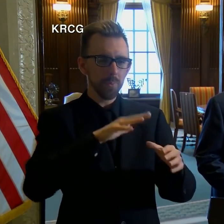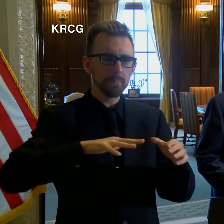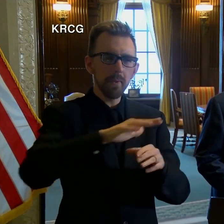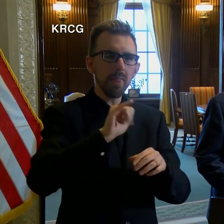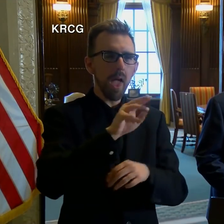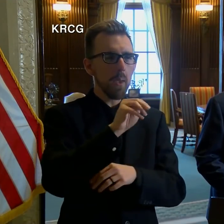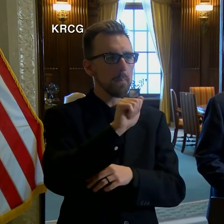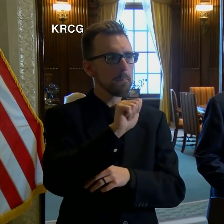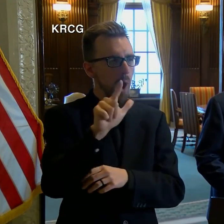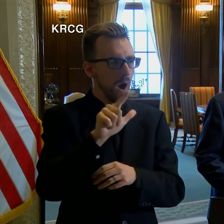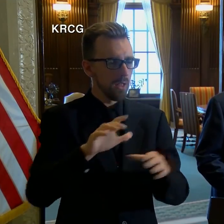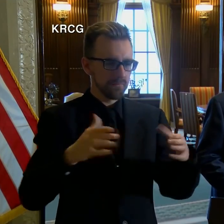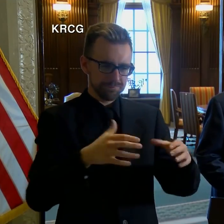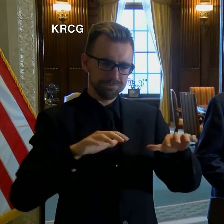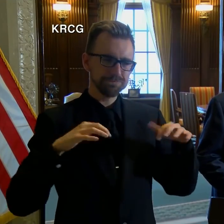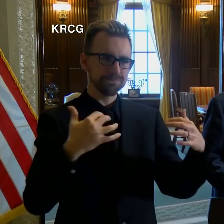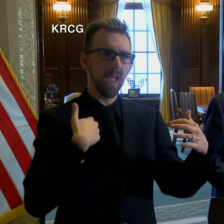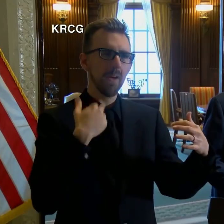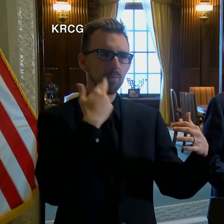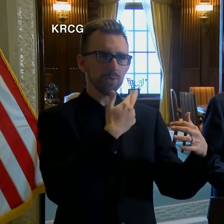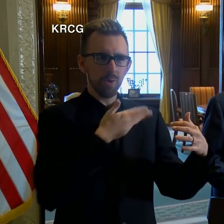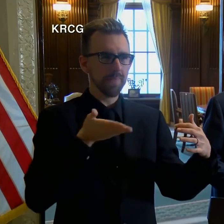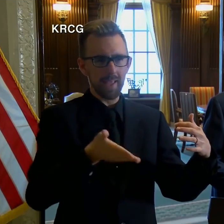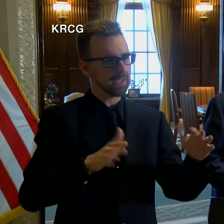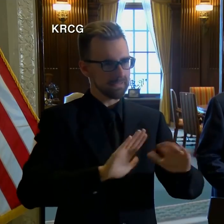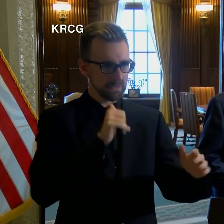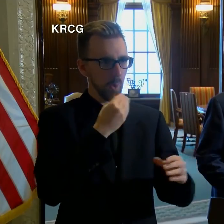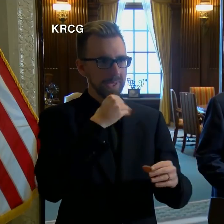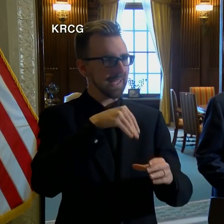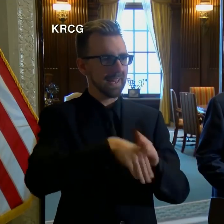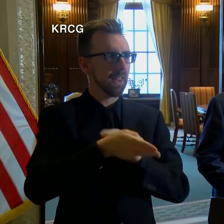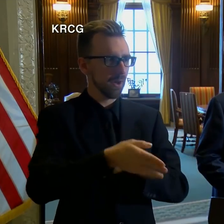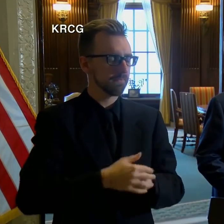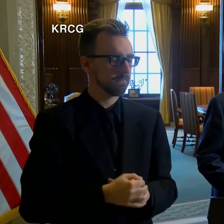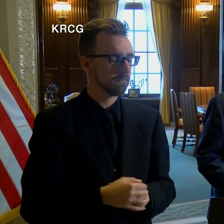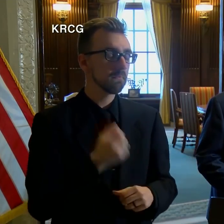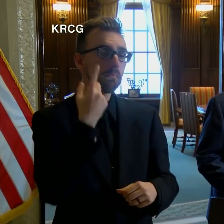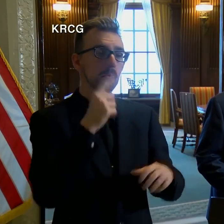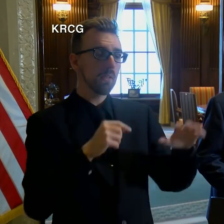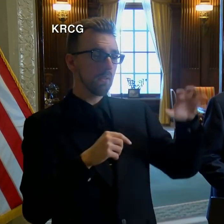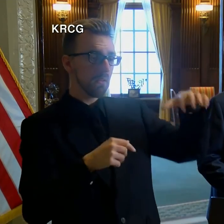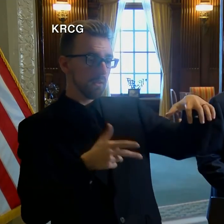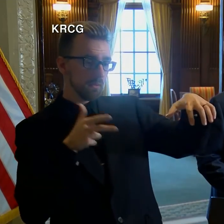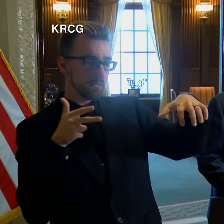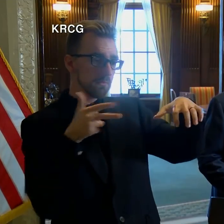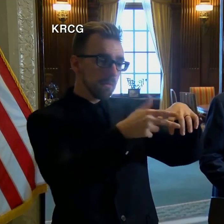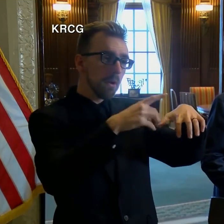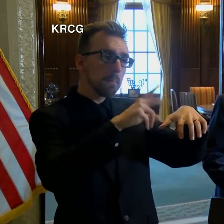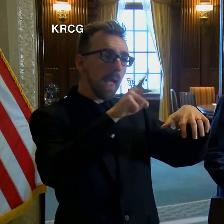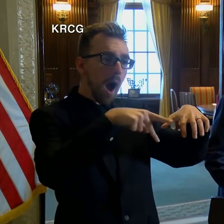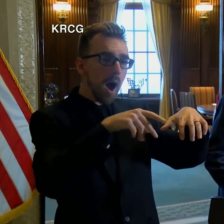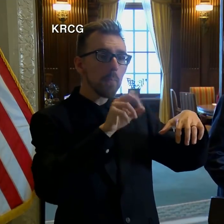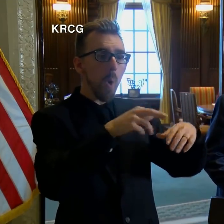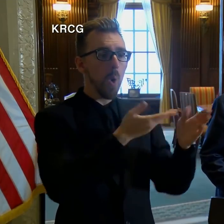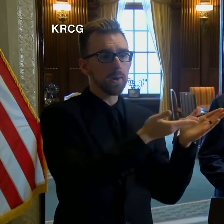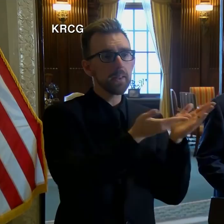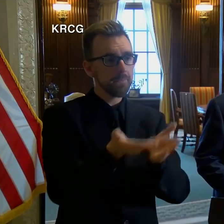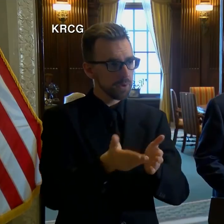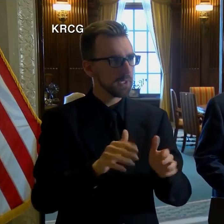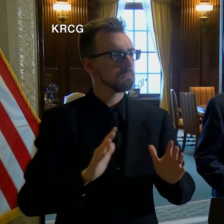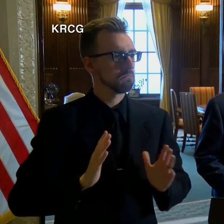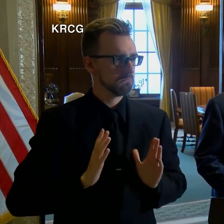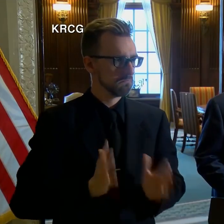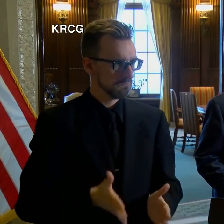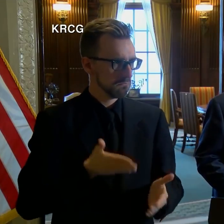however, that the use of drive-through, pickup, or delivery options is allowed throughout the duration